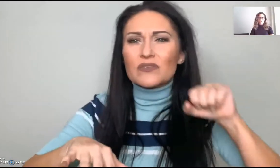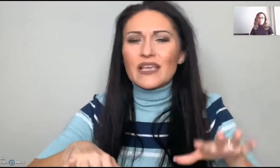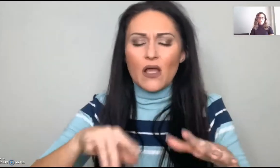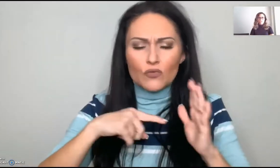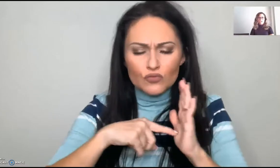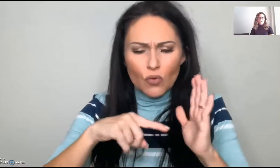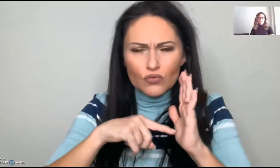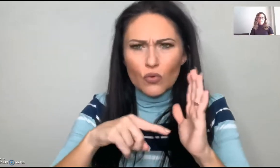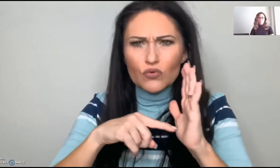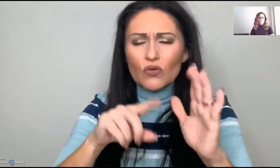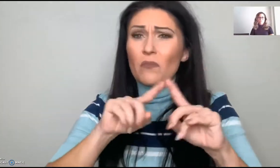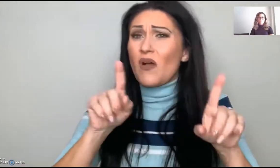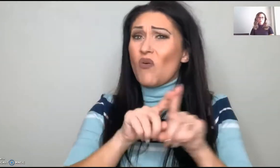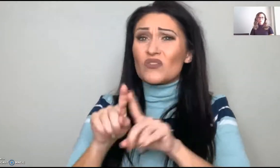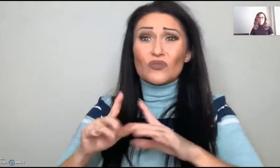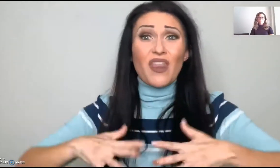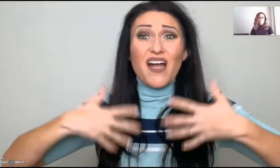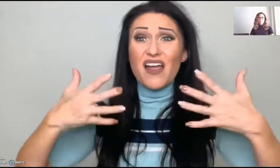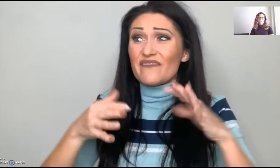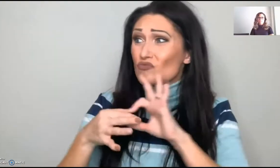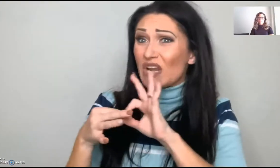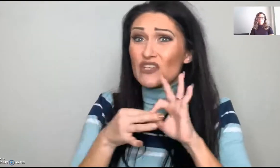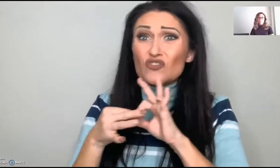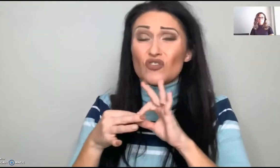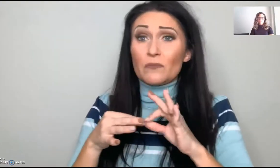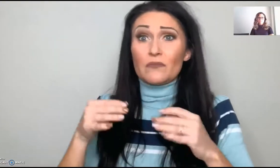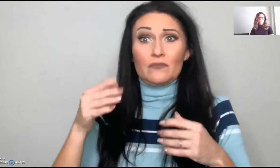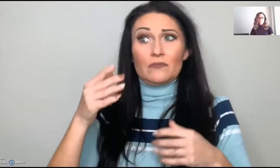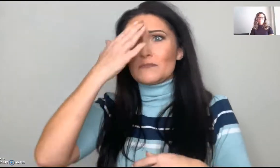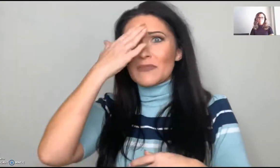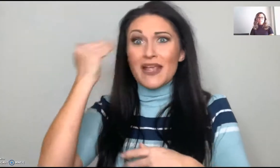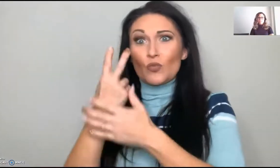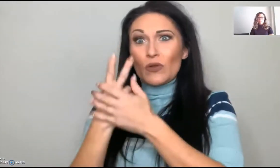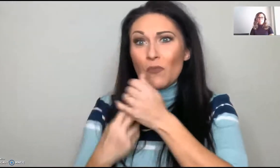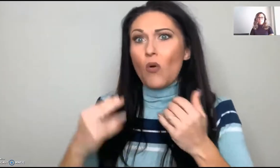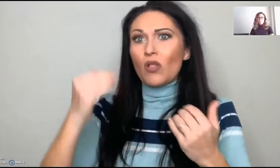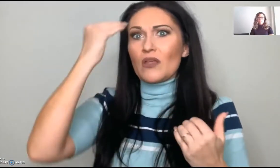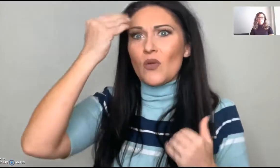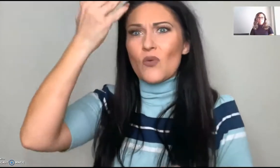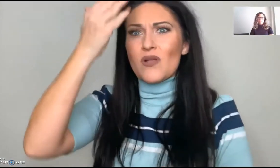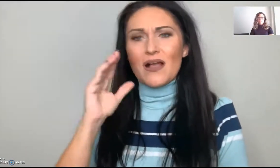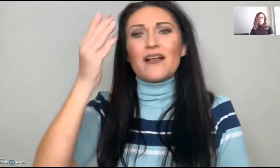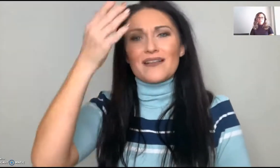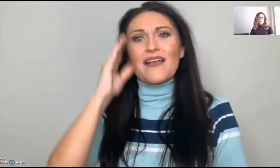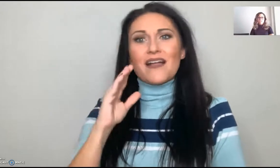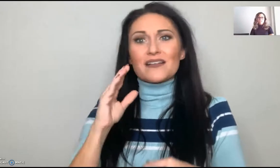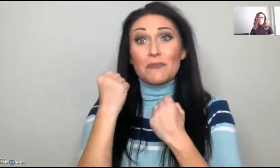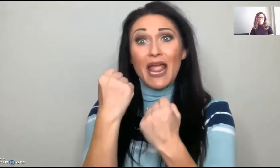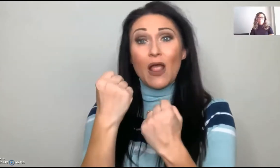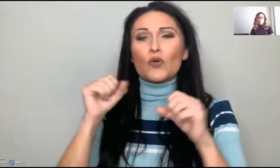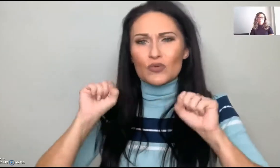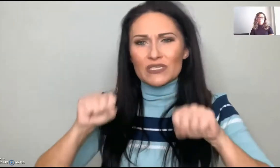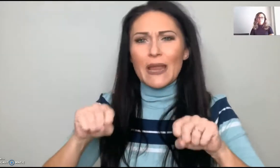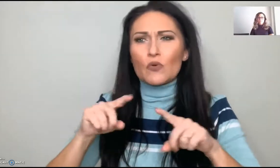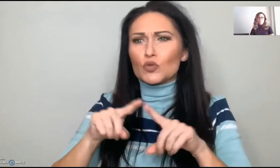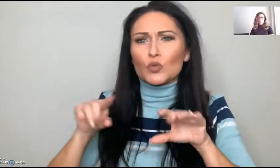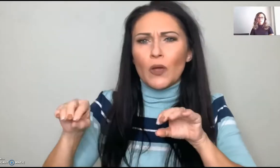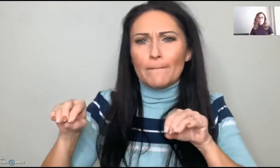and remove all of those examples. Because in your relationship, if both of you don't know God,